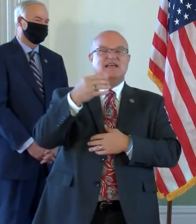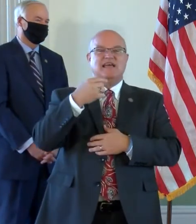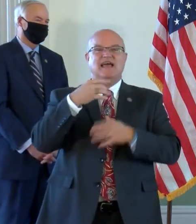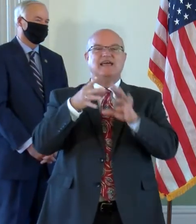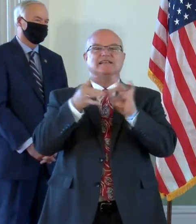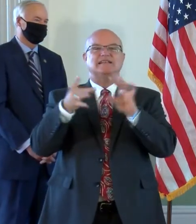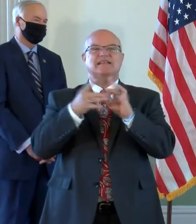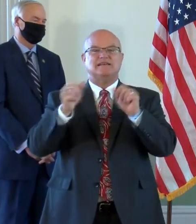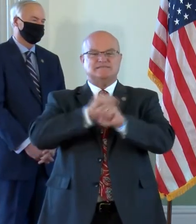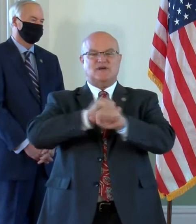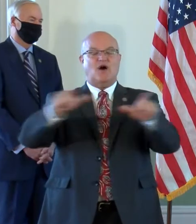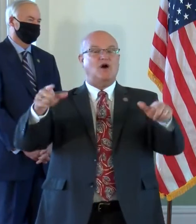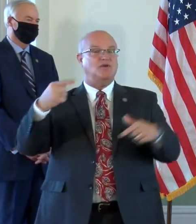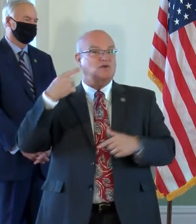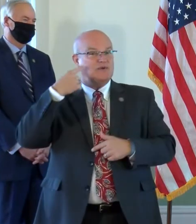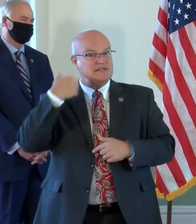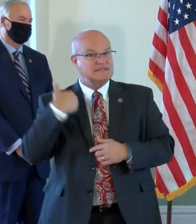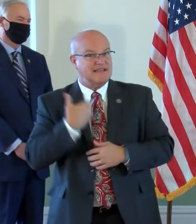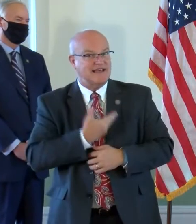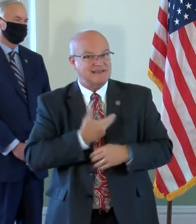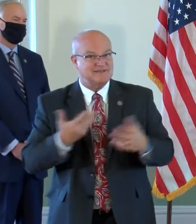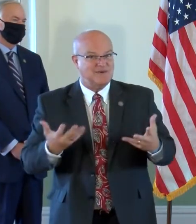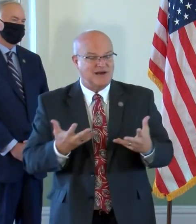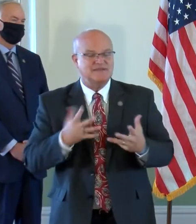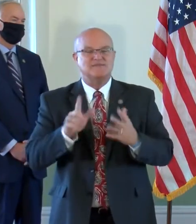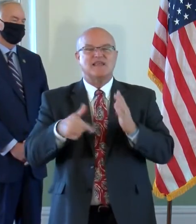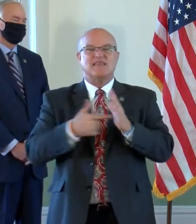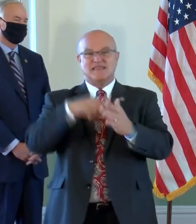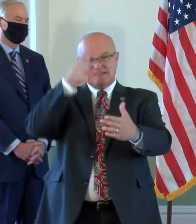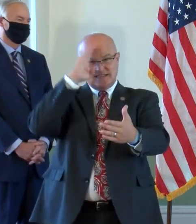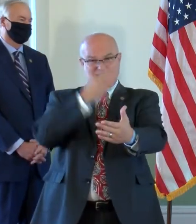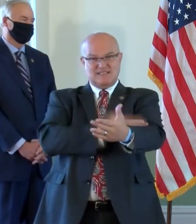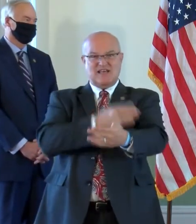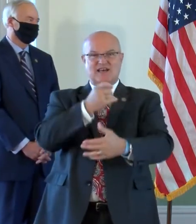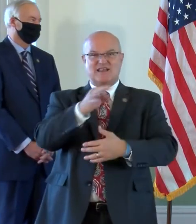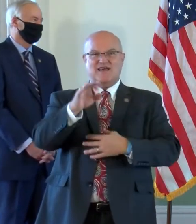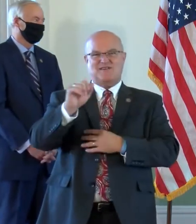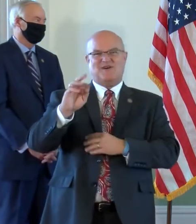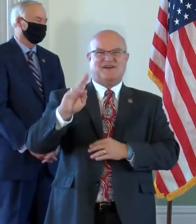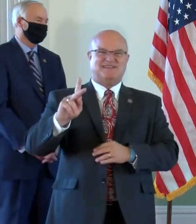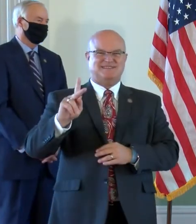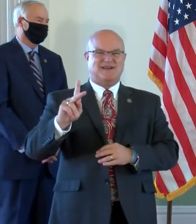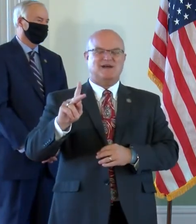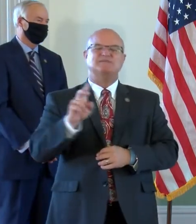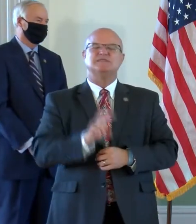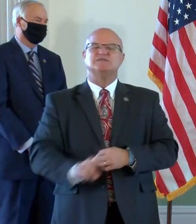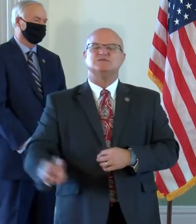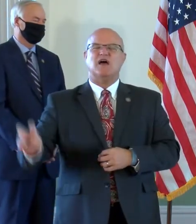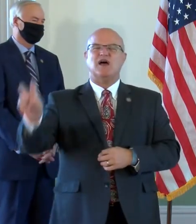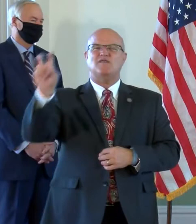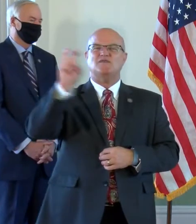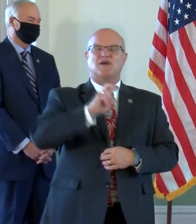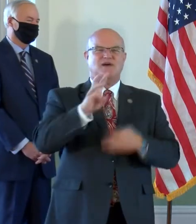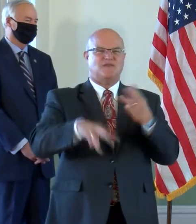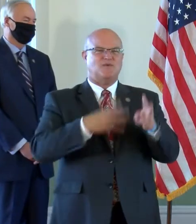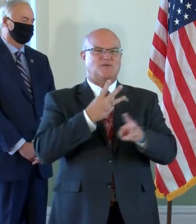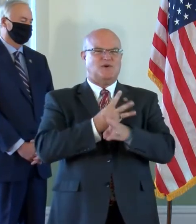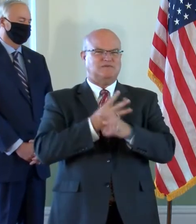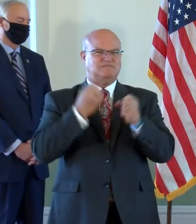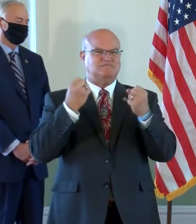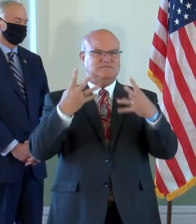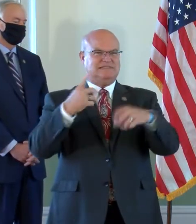all who will listen. Also, this is a son of Arkansas, who traveled the world many times over,